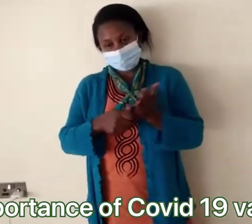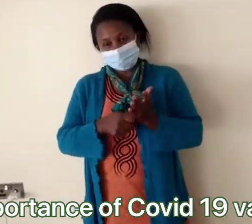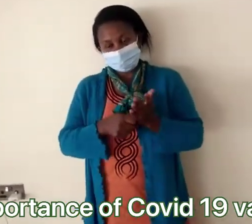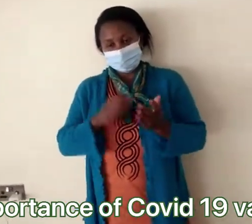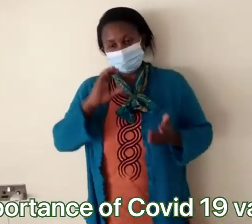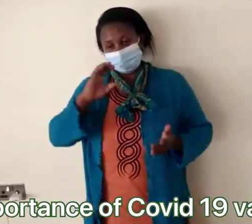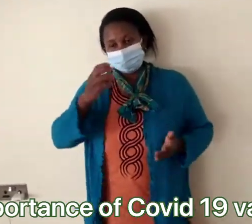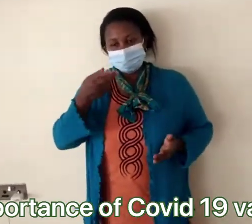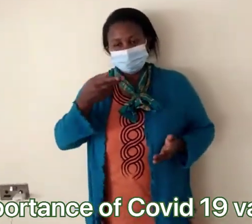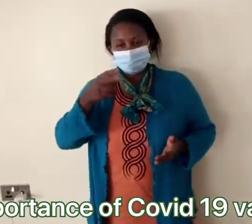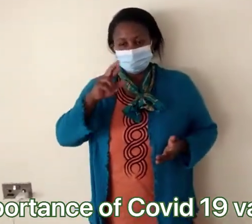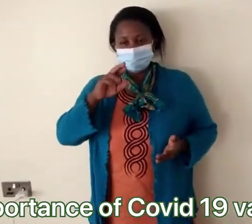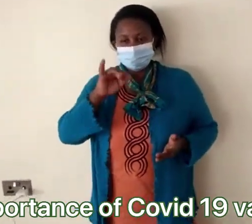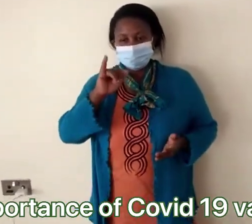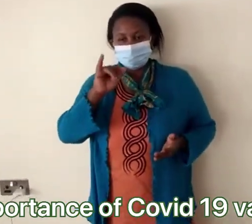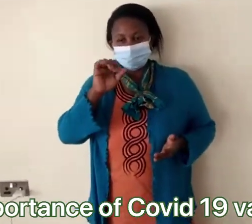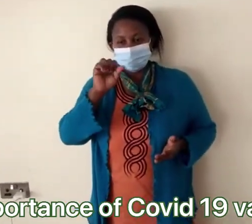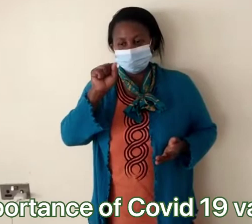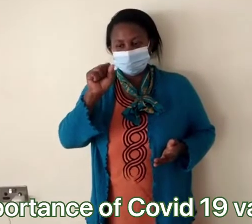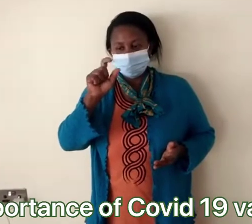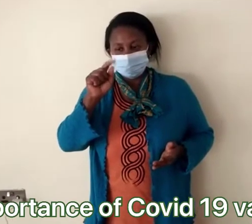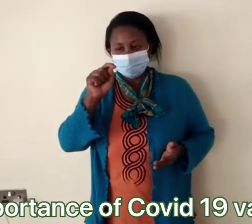Hello, my name is Christine.